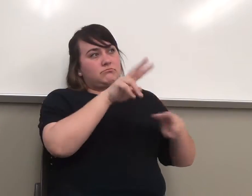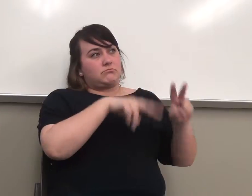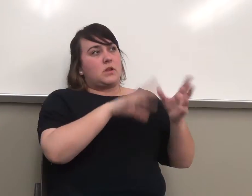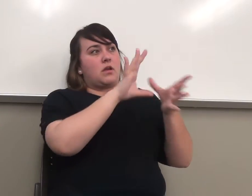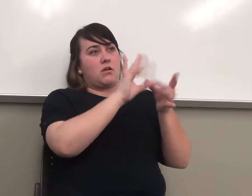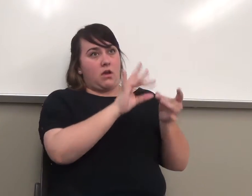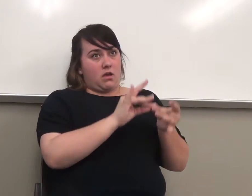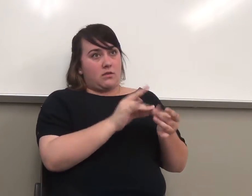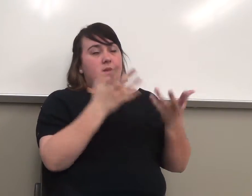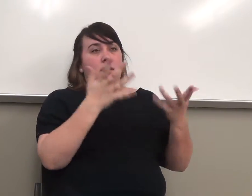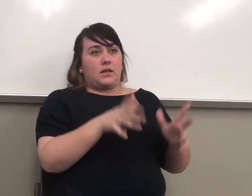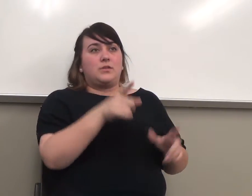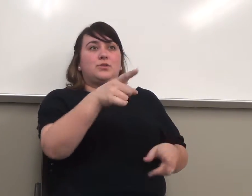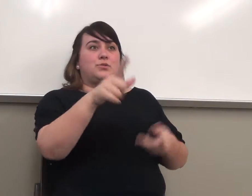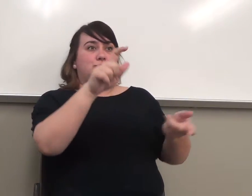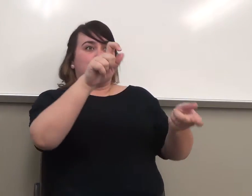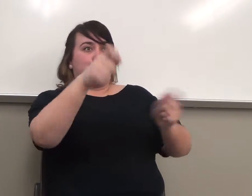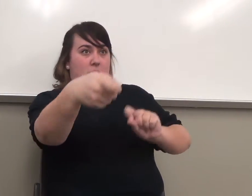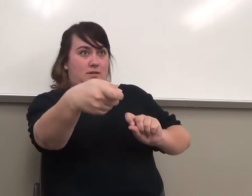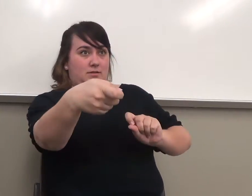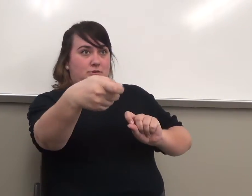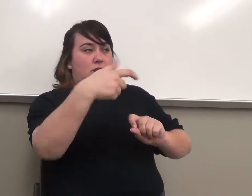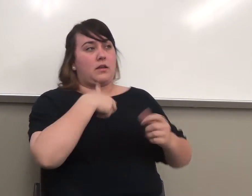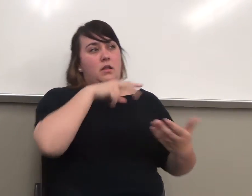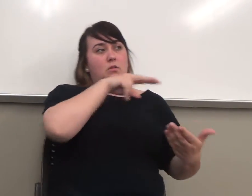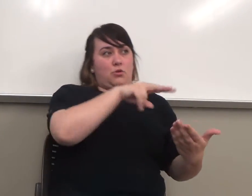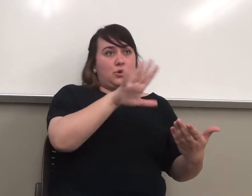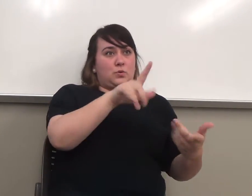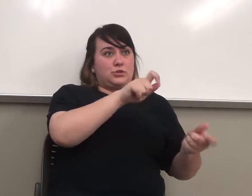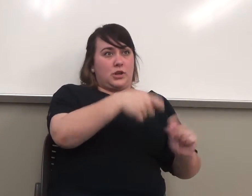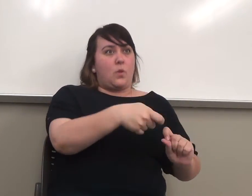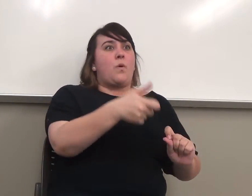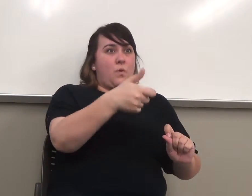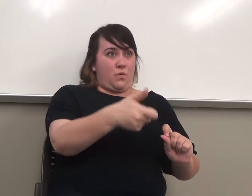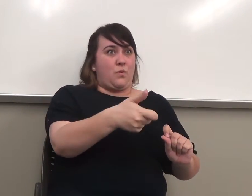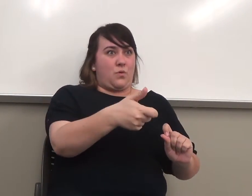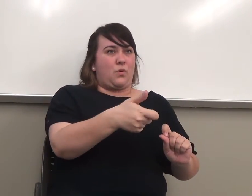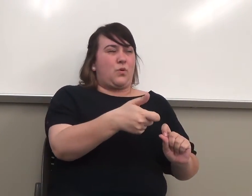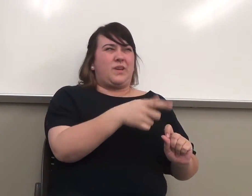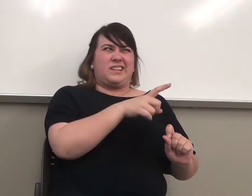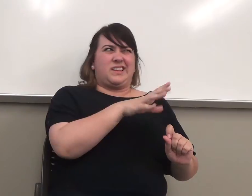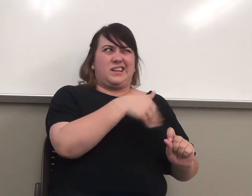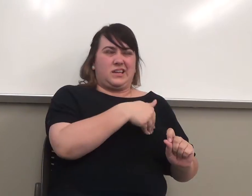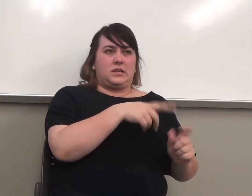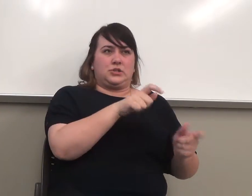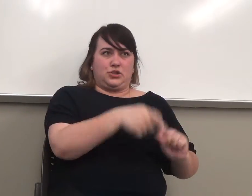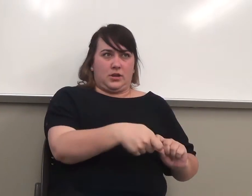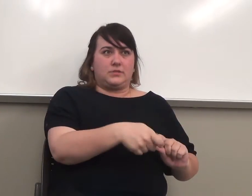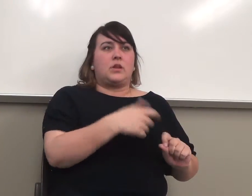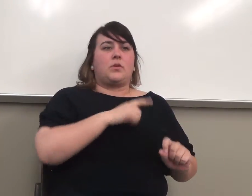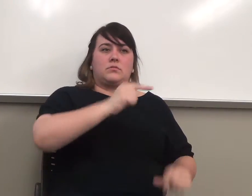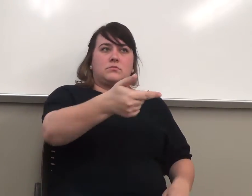can change it, and I can say, yes, that's true, no, you need to do something else. And we can just work back and forth right on that.